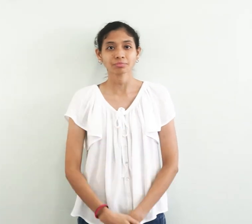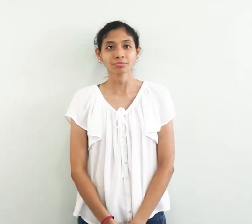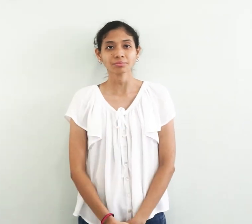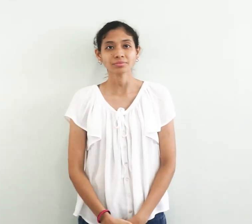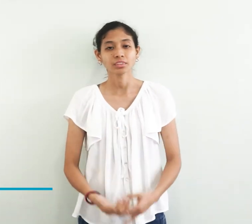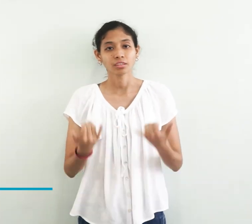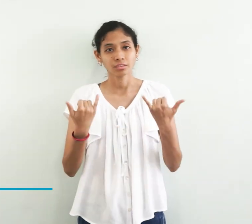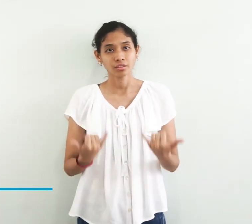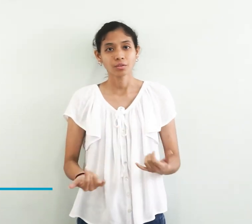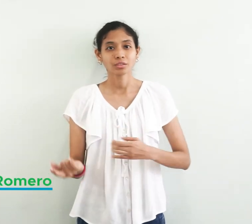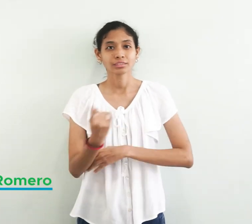Today's lesson.